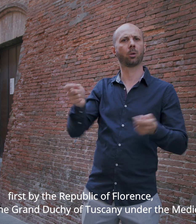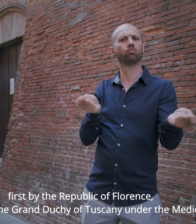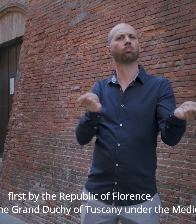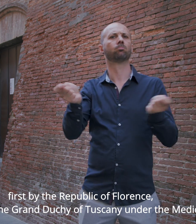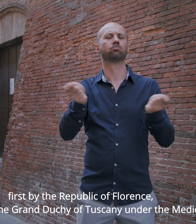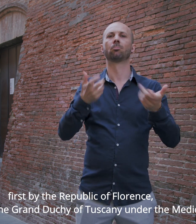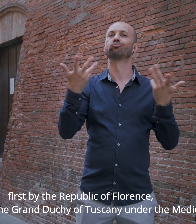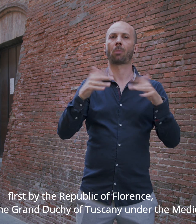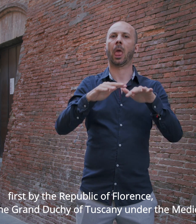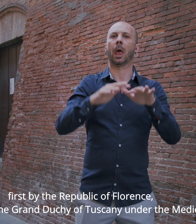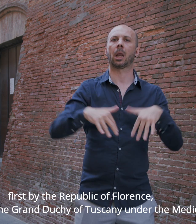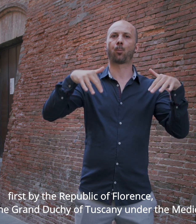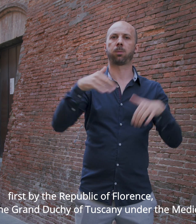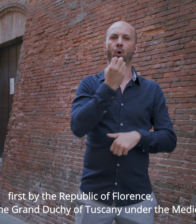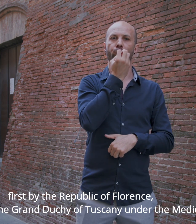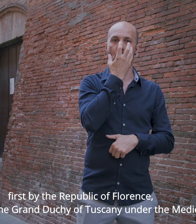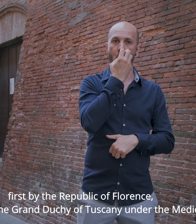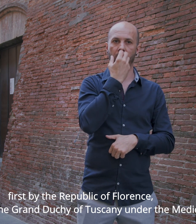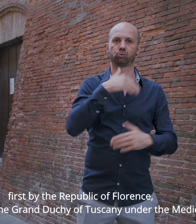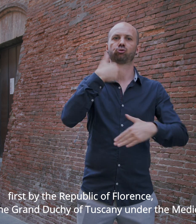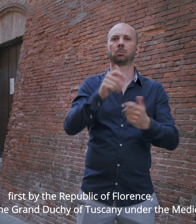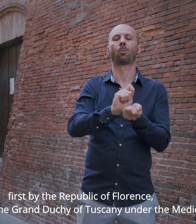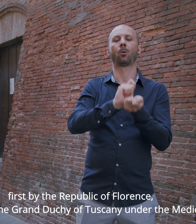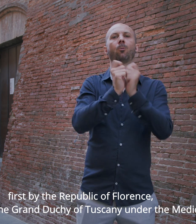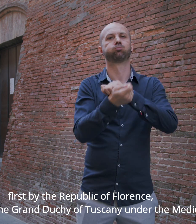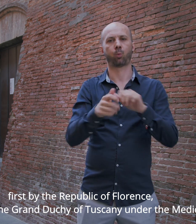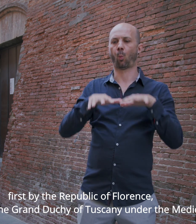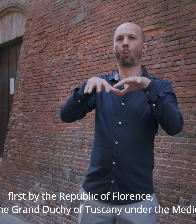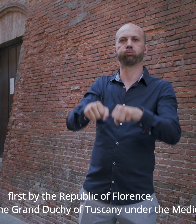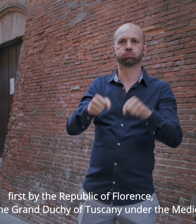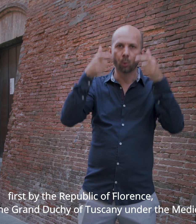Republic of Florence, then by the Grand Duce of Tuscany under the Medici,